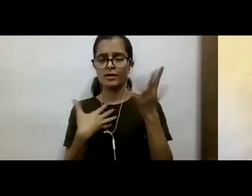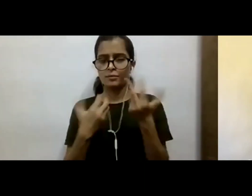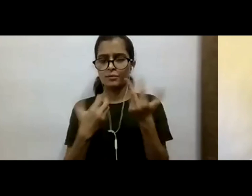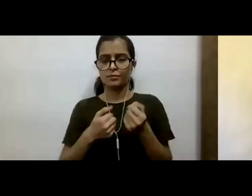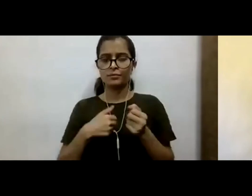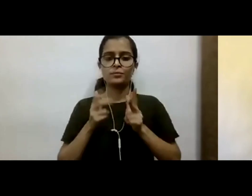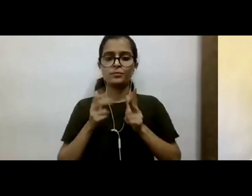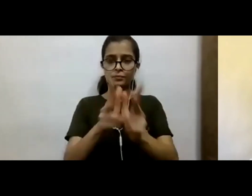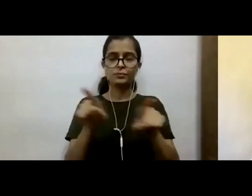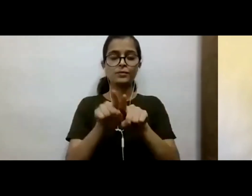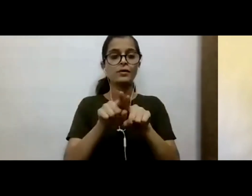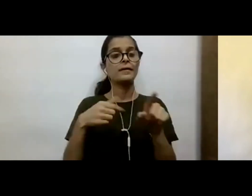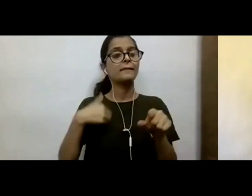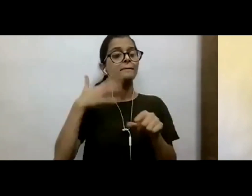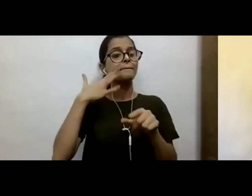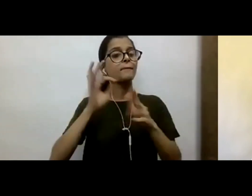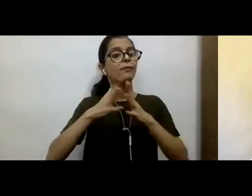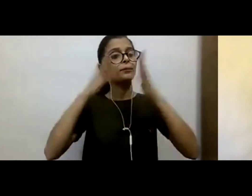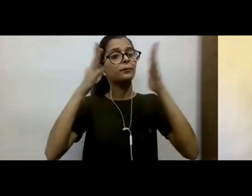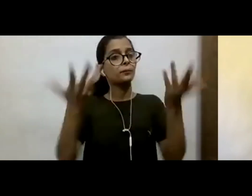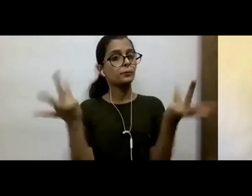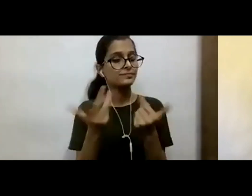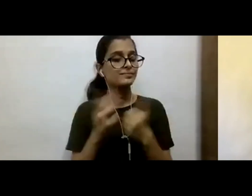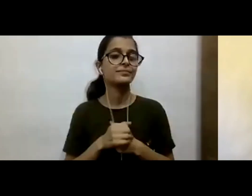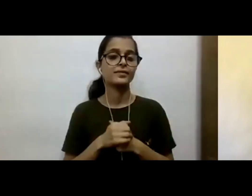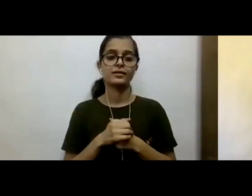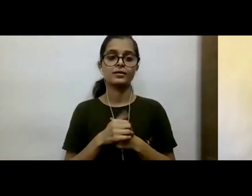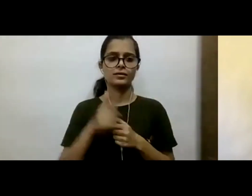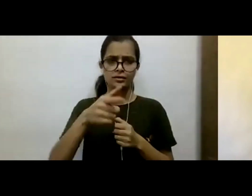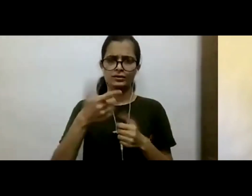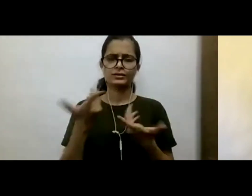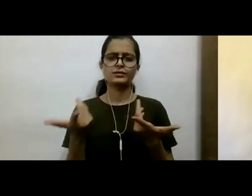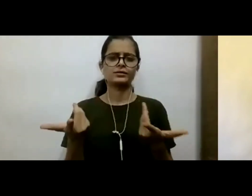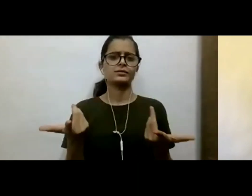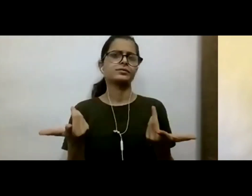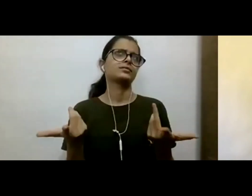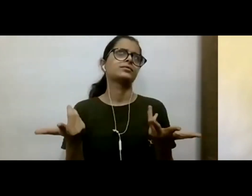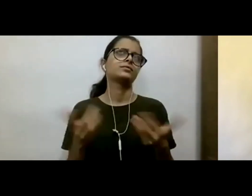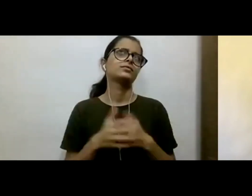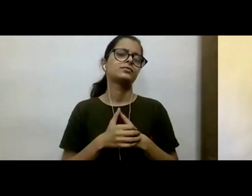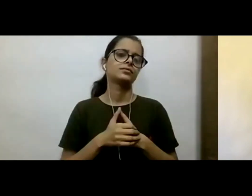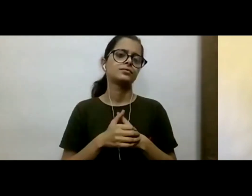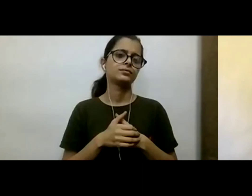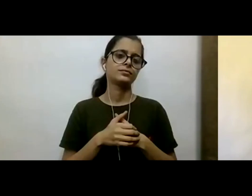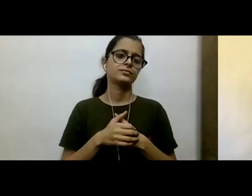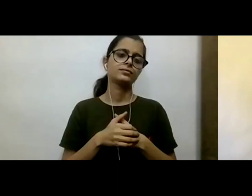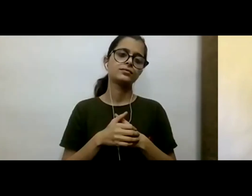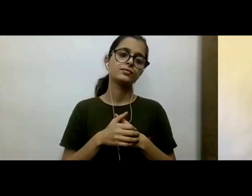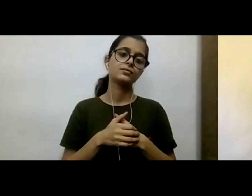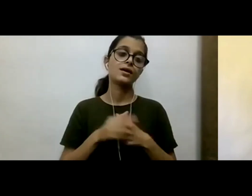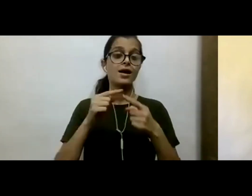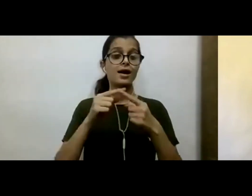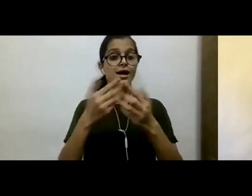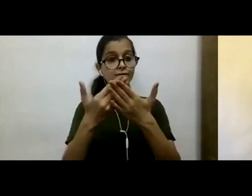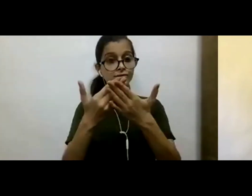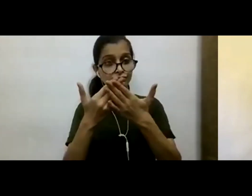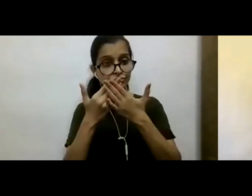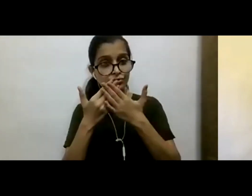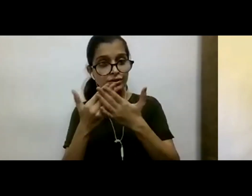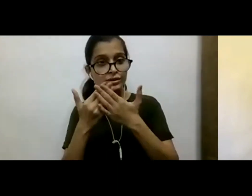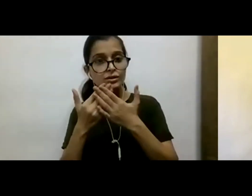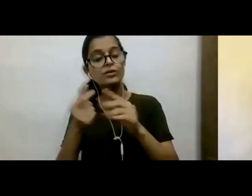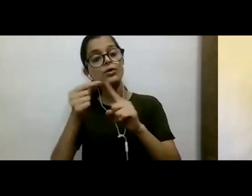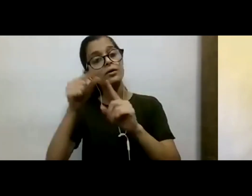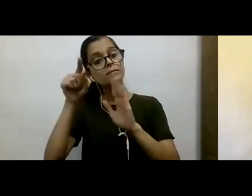another very important thing. And it's not an accident that the, you know, education and policy